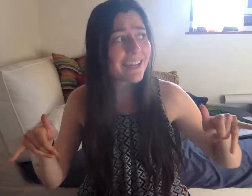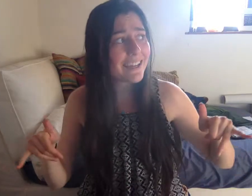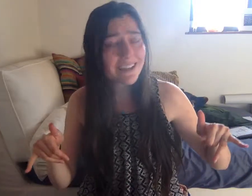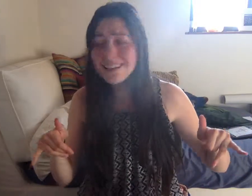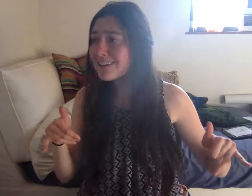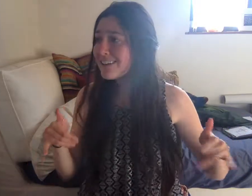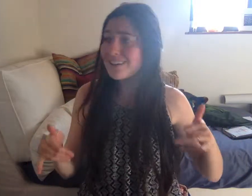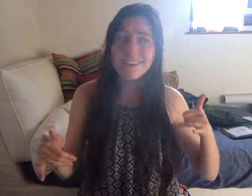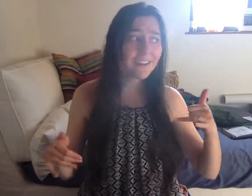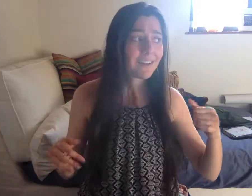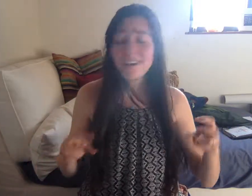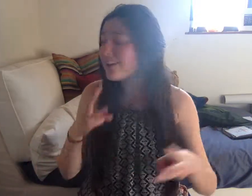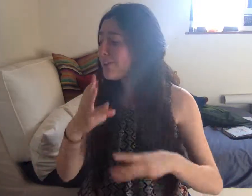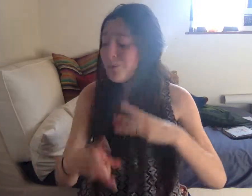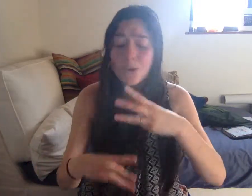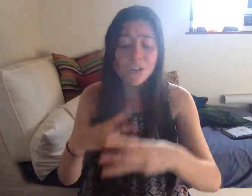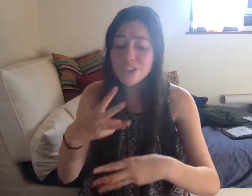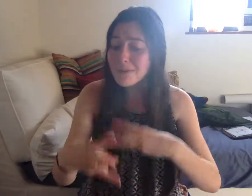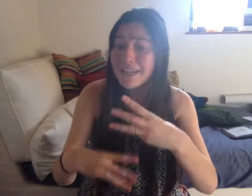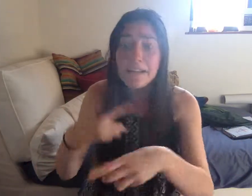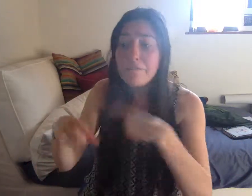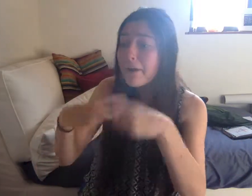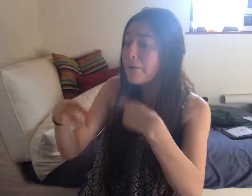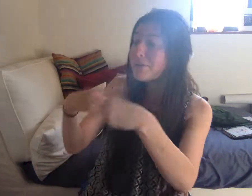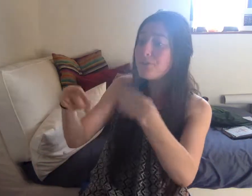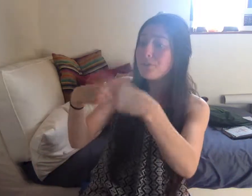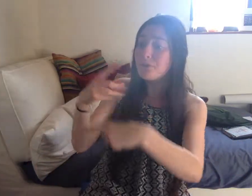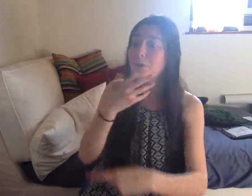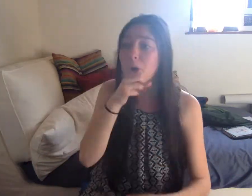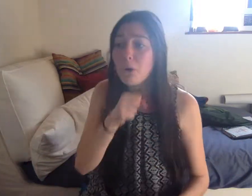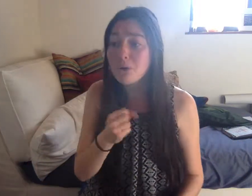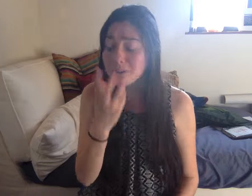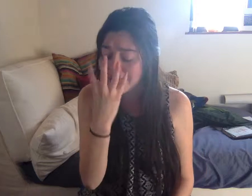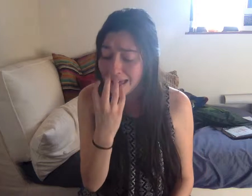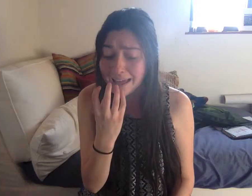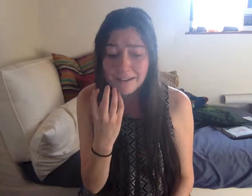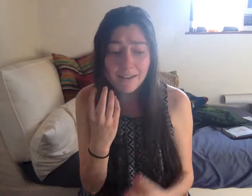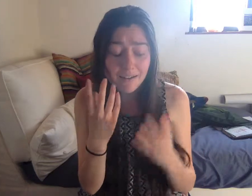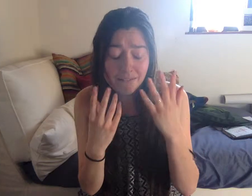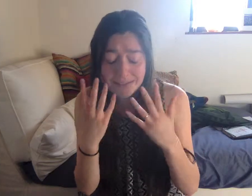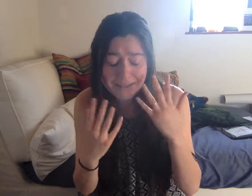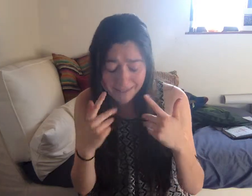I'm spin around until I know it's sad. I